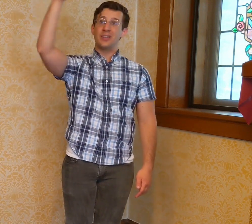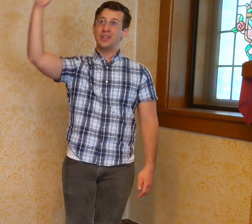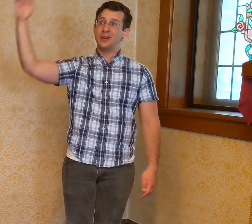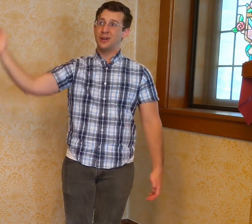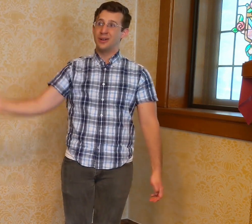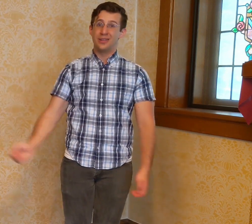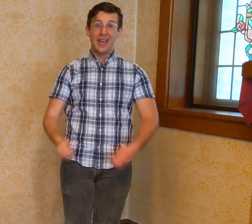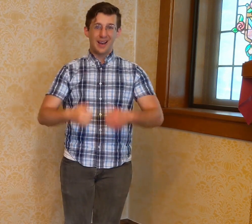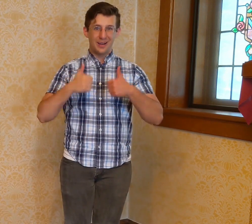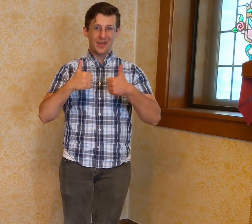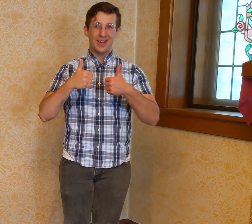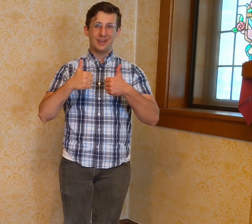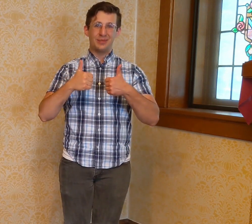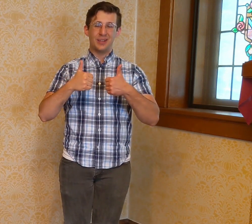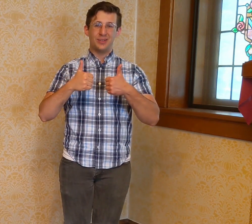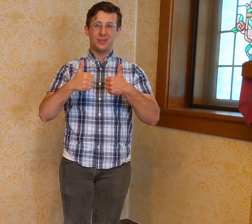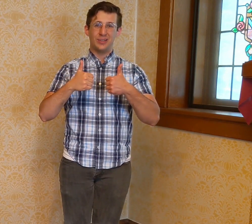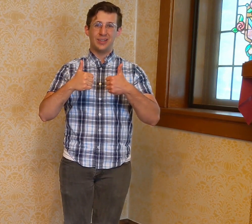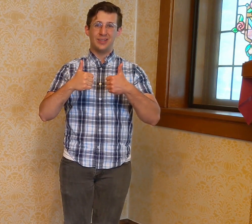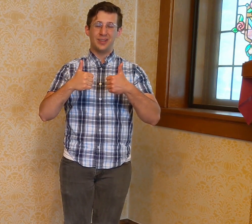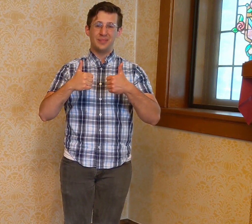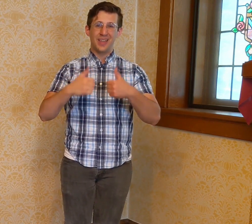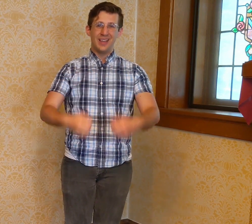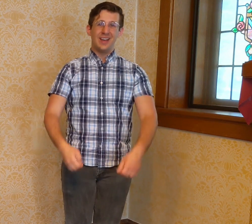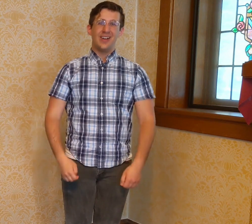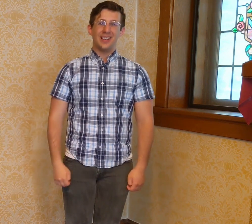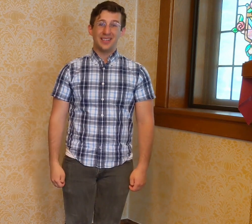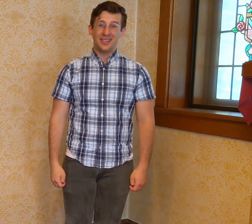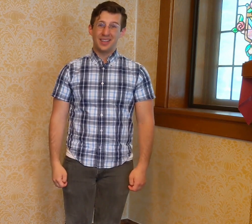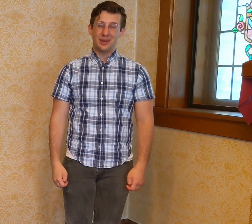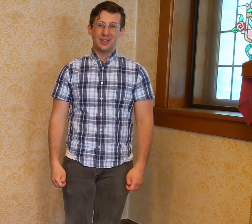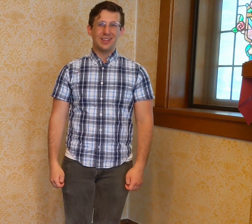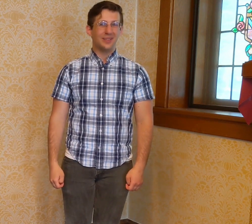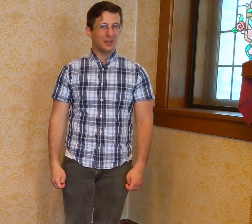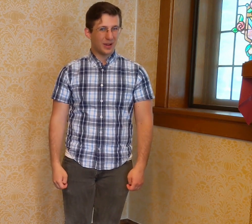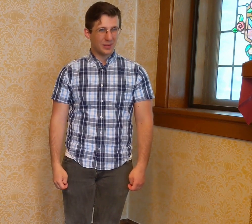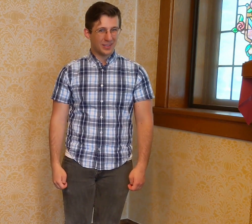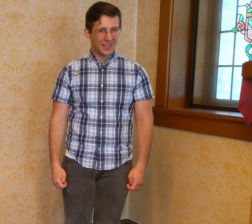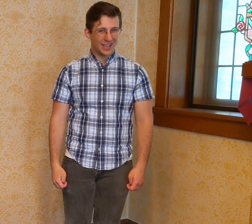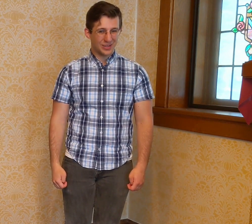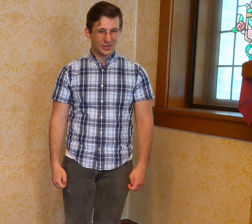the earth, a better place to live. All right. Now the second part, here's the part about the angels.